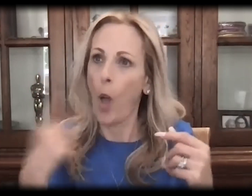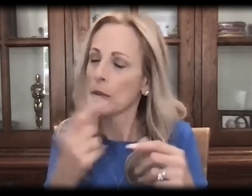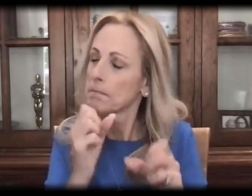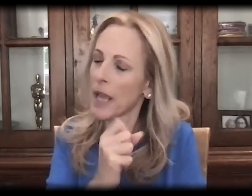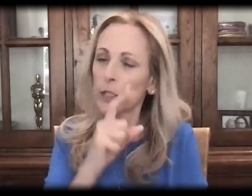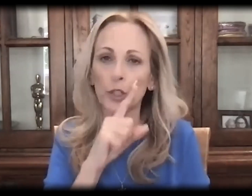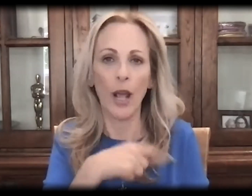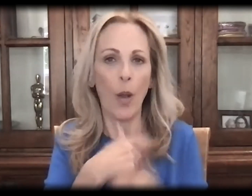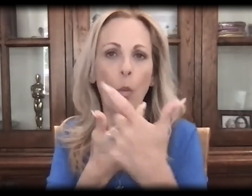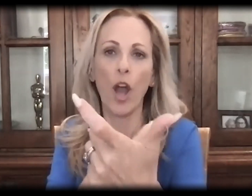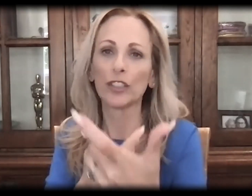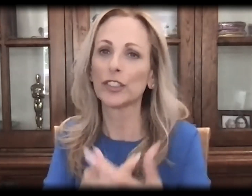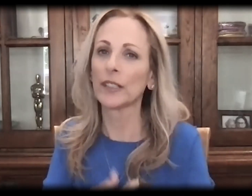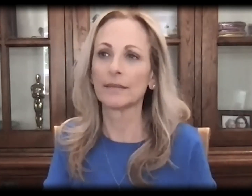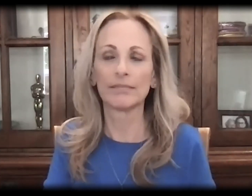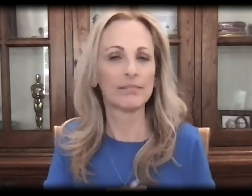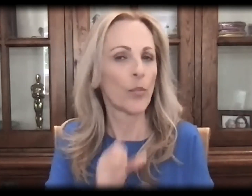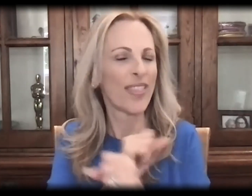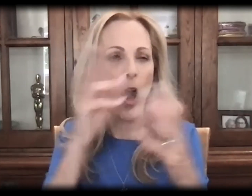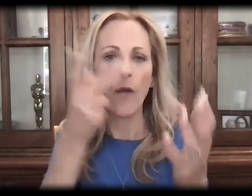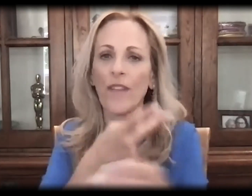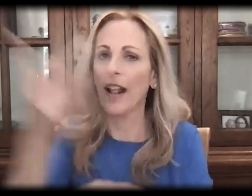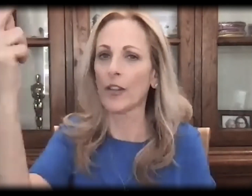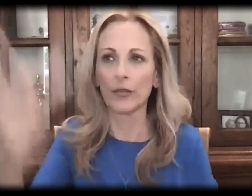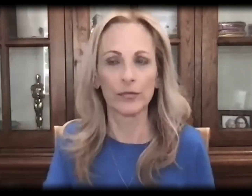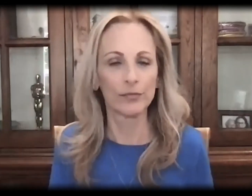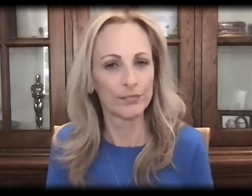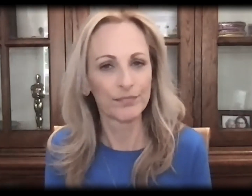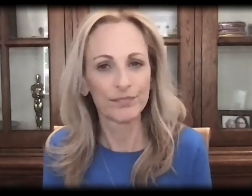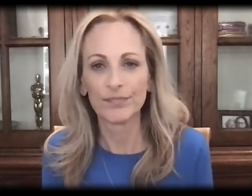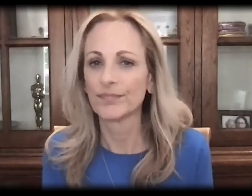And I would always make sure that I would watch The Wizard of Oz without fail.